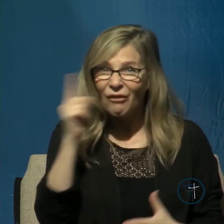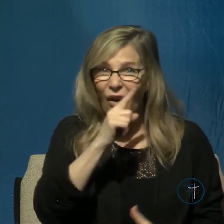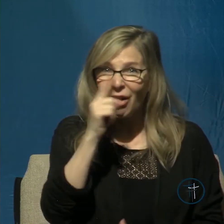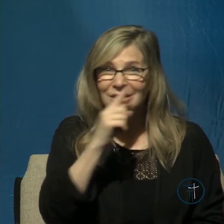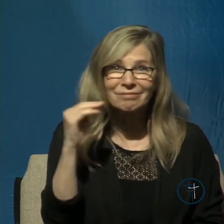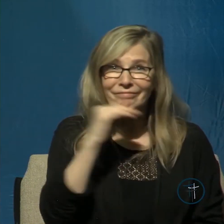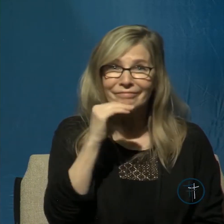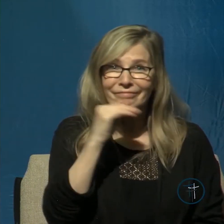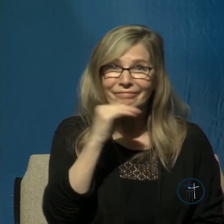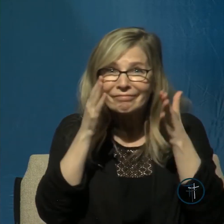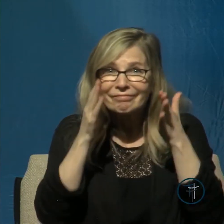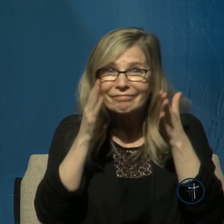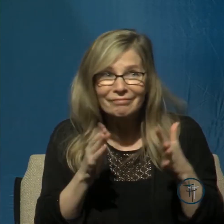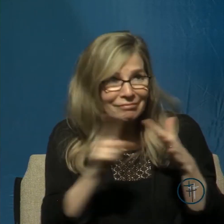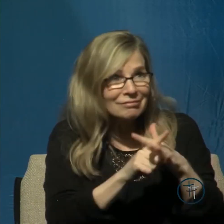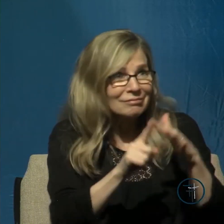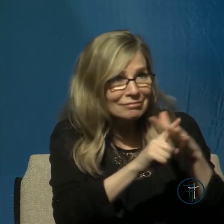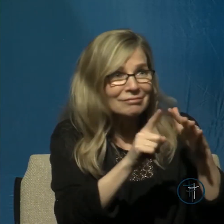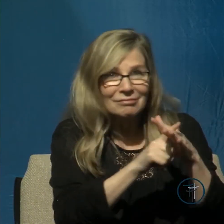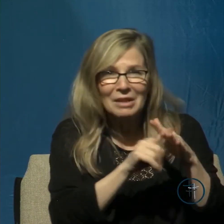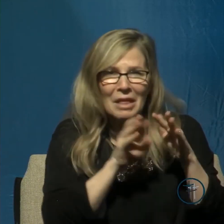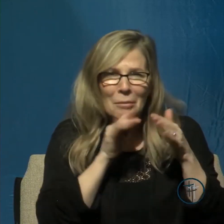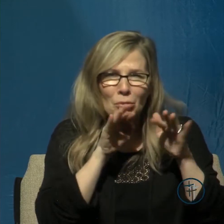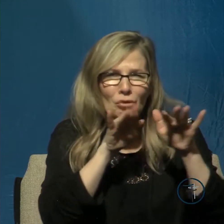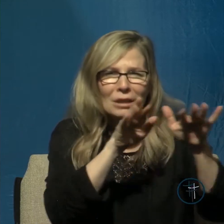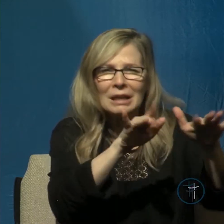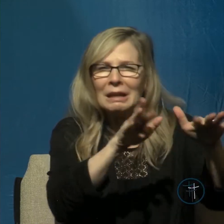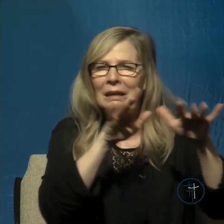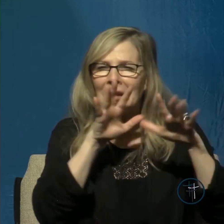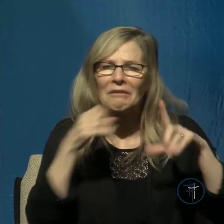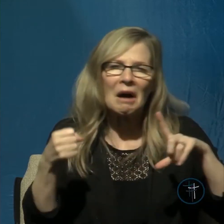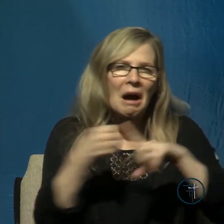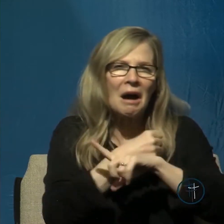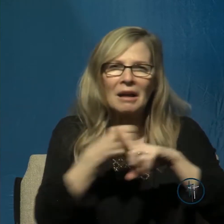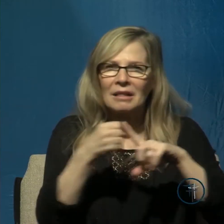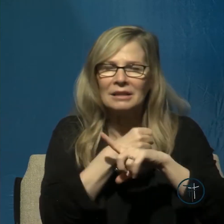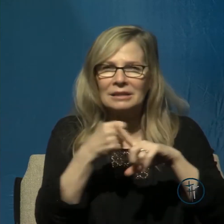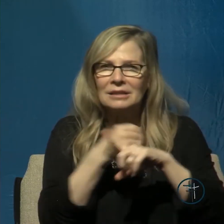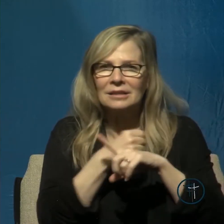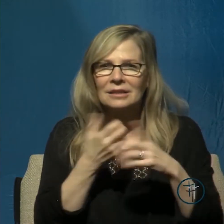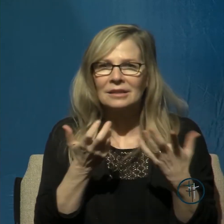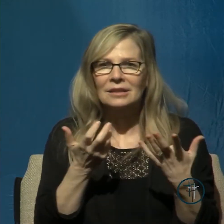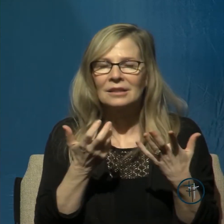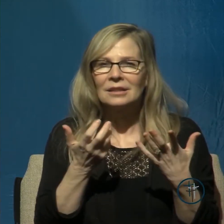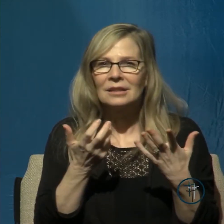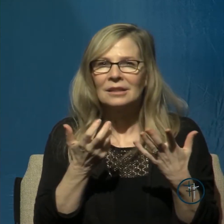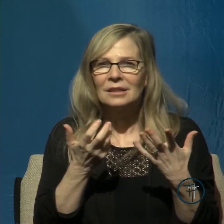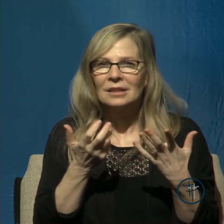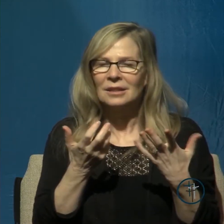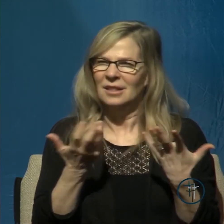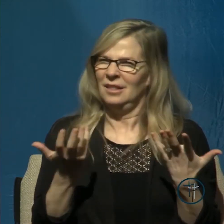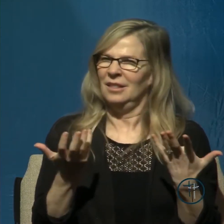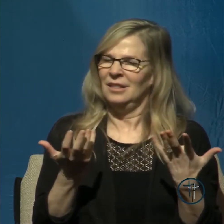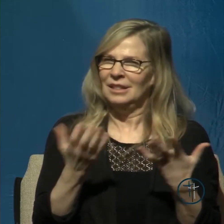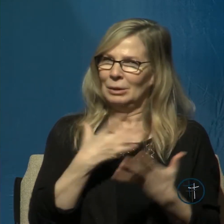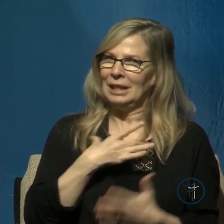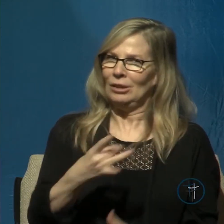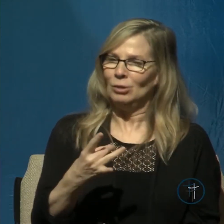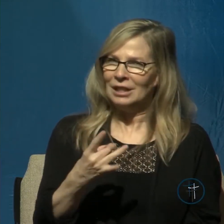against me, and such as breathe out violence. So what are we to make, folks, of these two completely opposite attitudes,